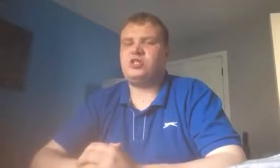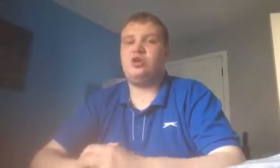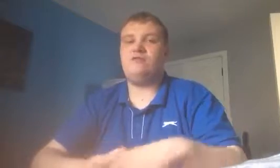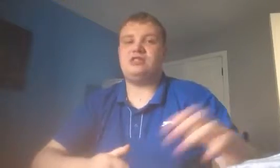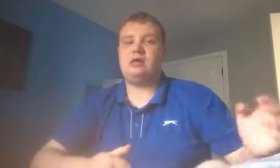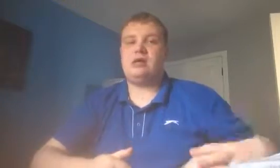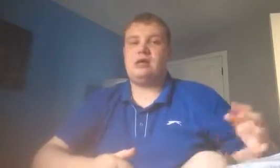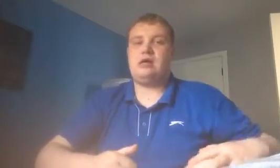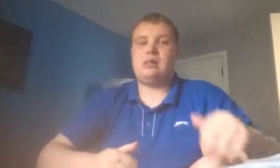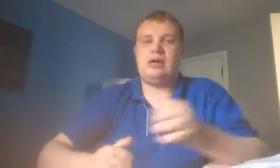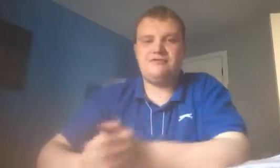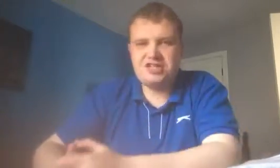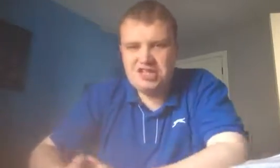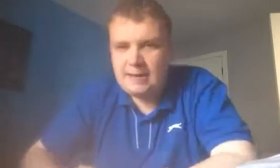Courtesy of his left knee.